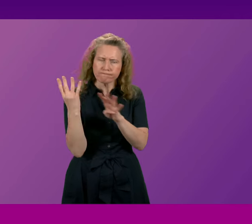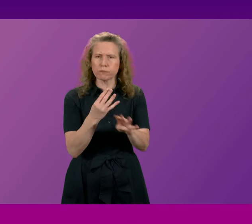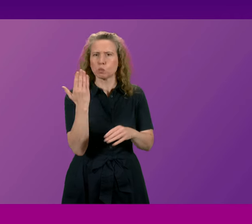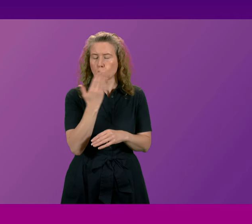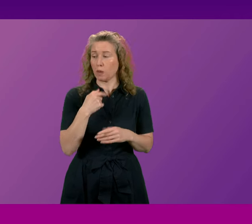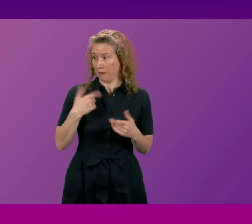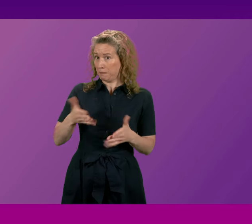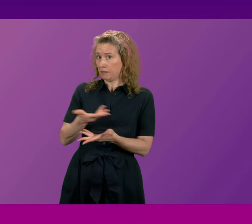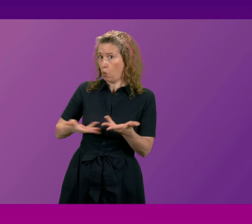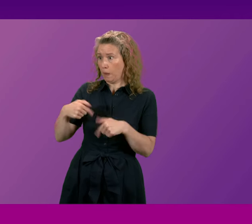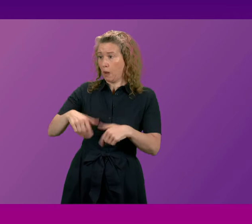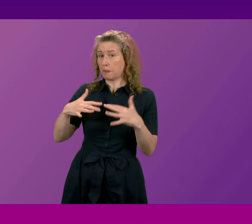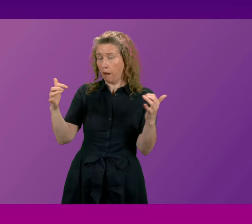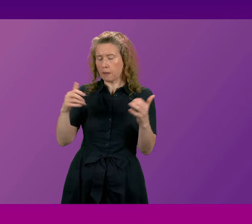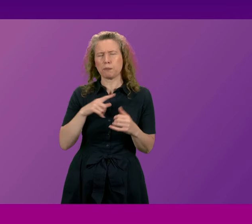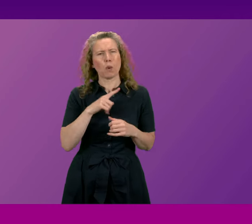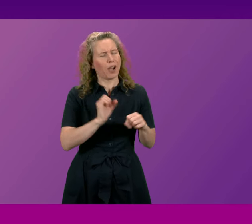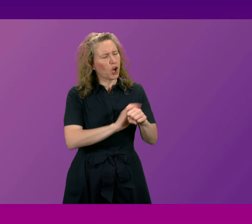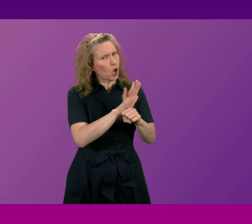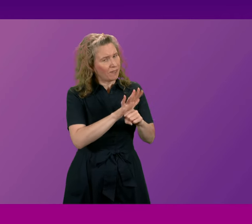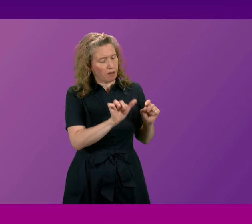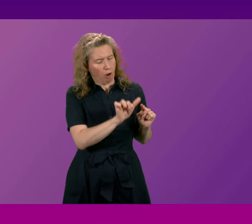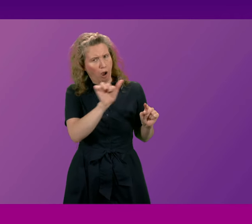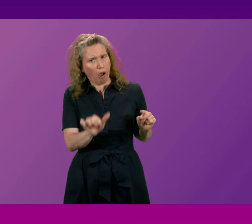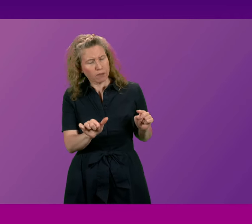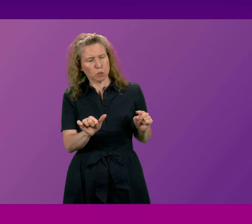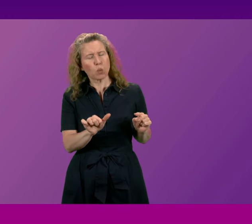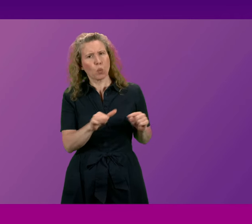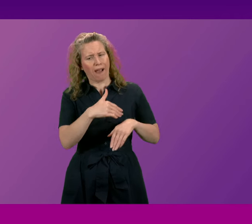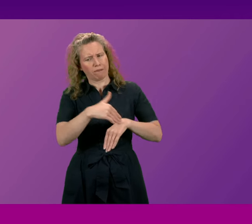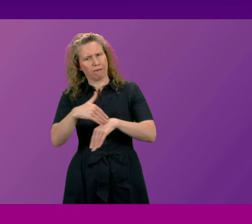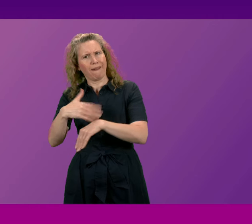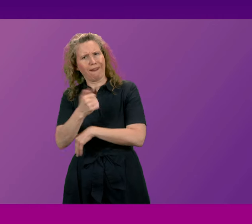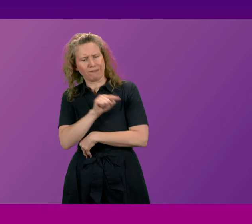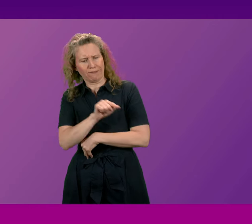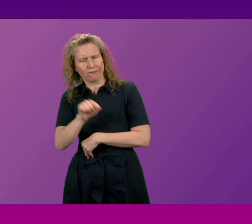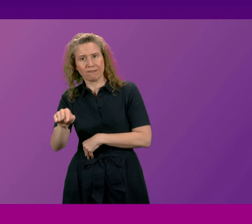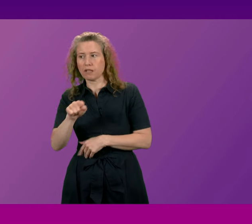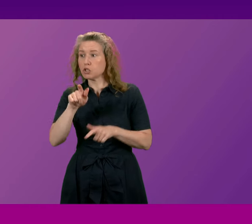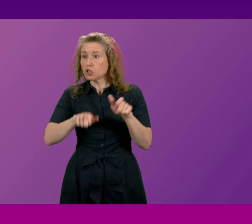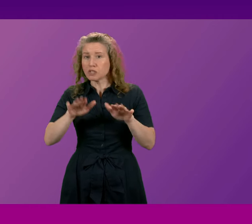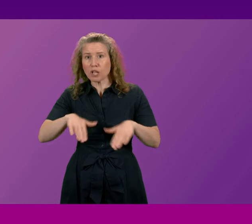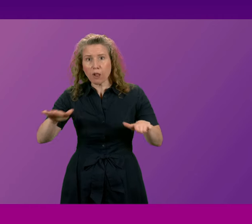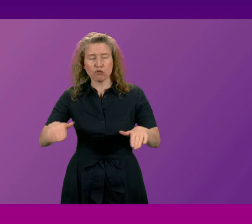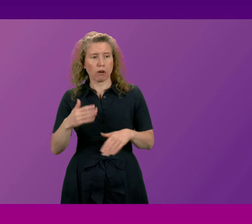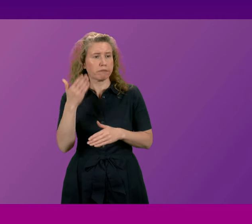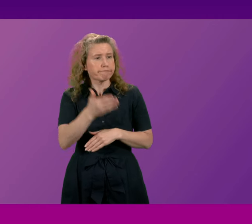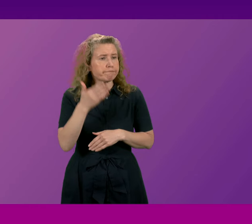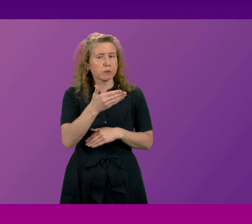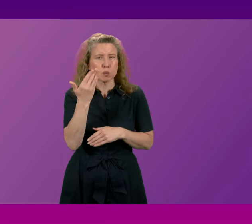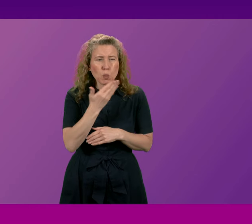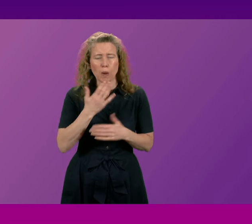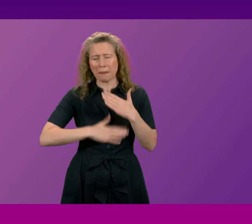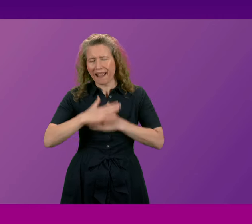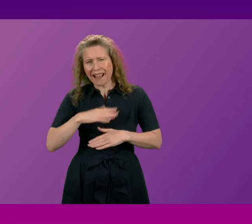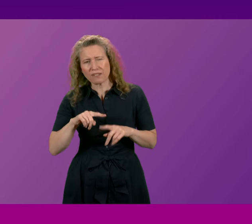Parliament that in the aftermath of Covid there are significant implications in relation to school attendance and behaviour as a consequence